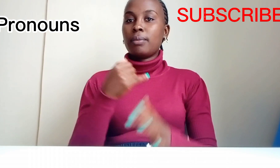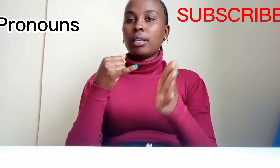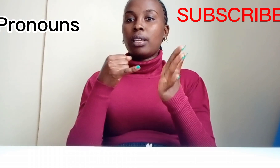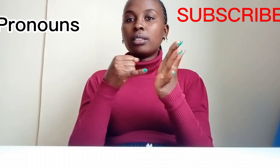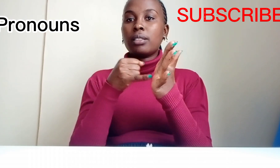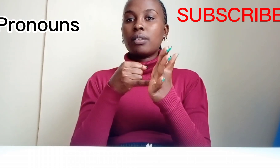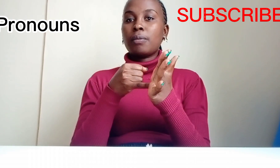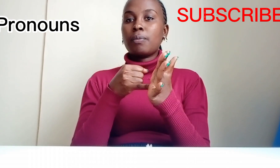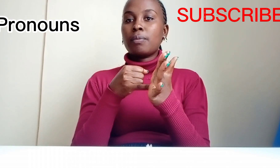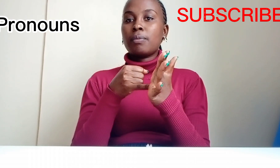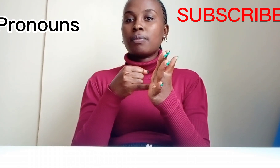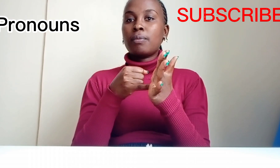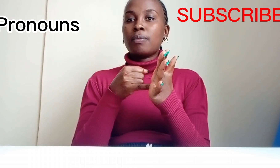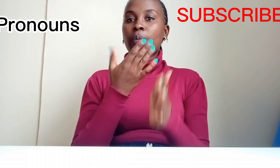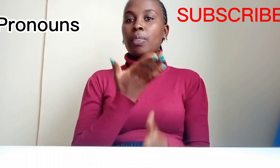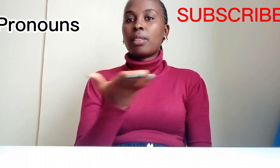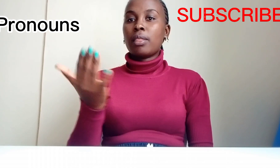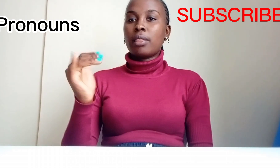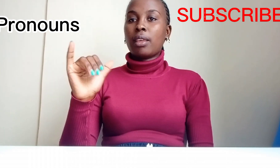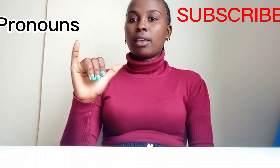it, they, they,